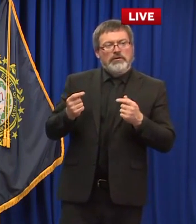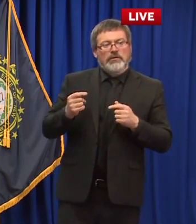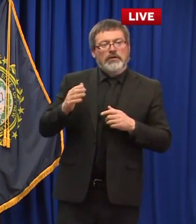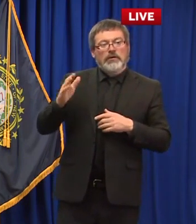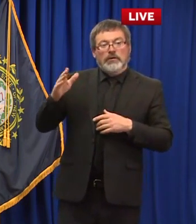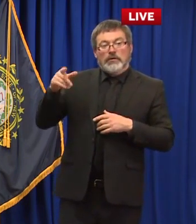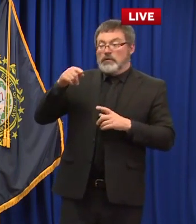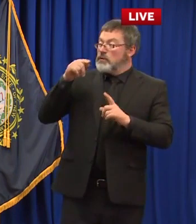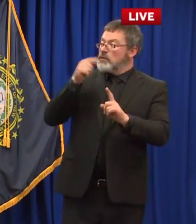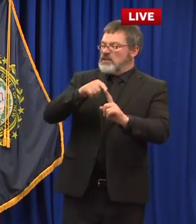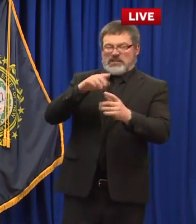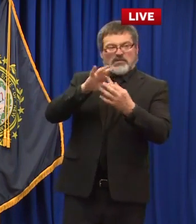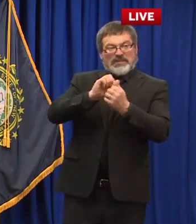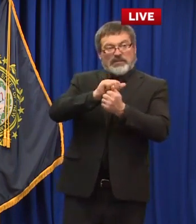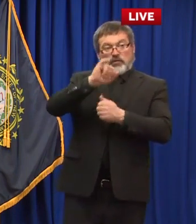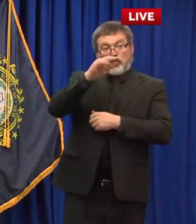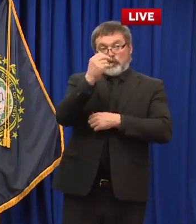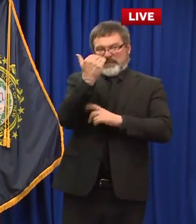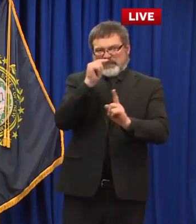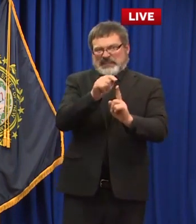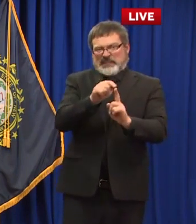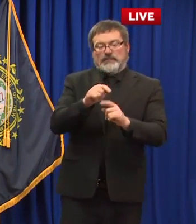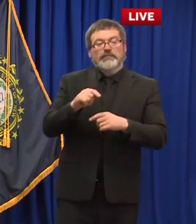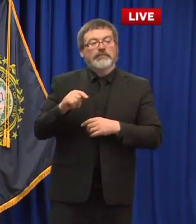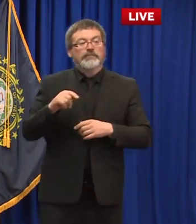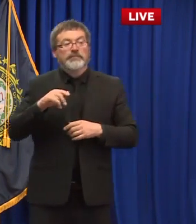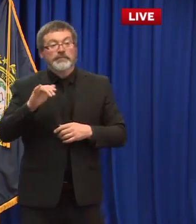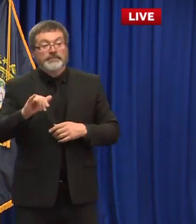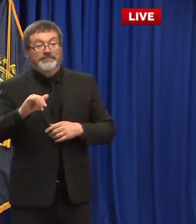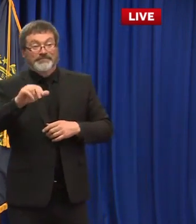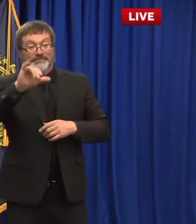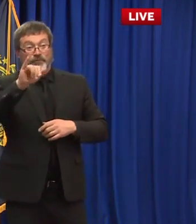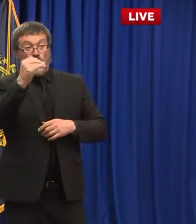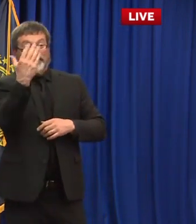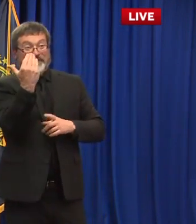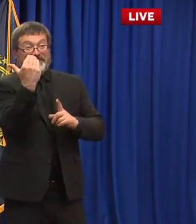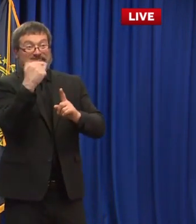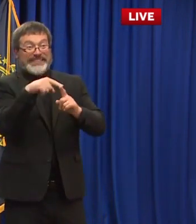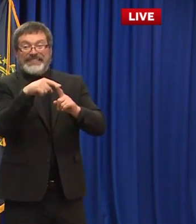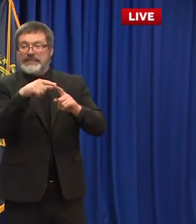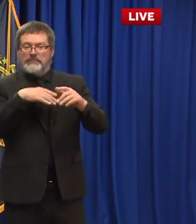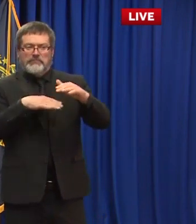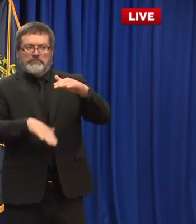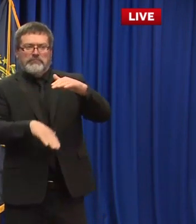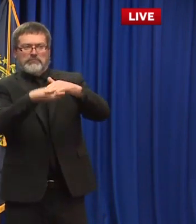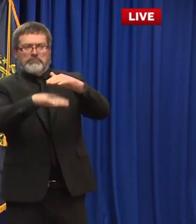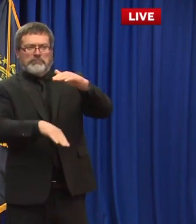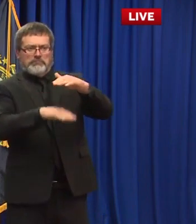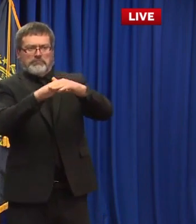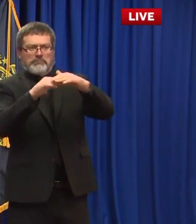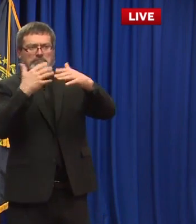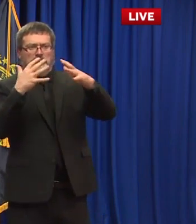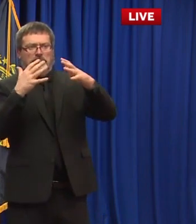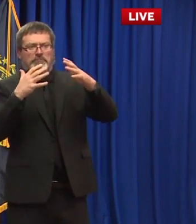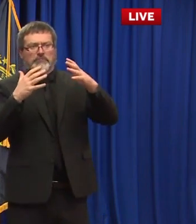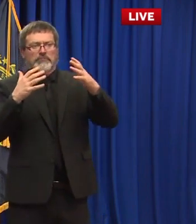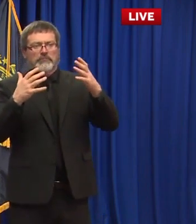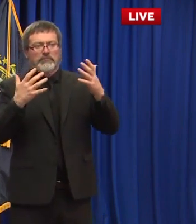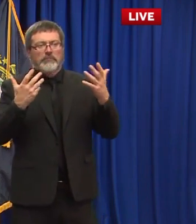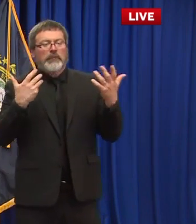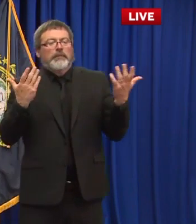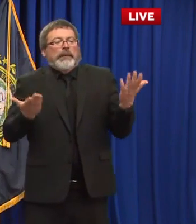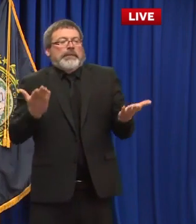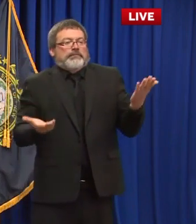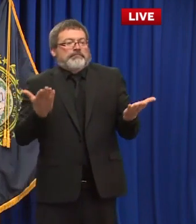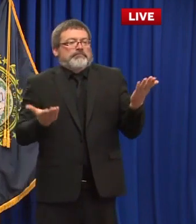terms of the question is are we going to move the number from your social groups of 10 to larger than that the possibly yes possibly i think we